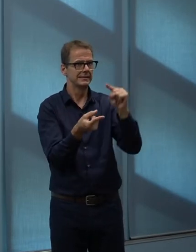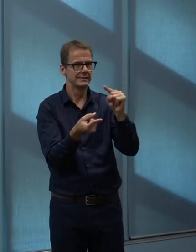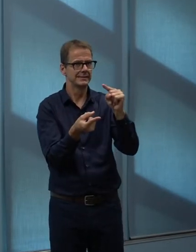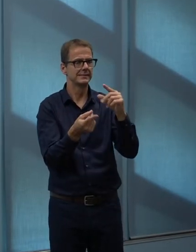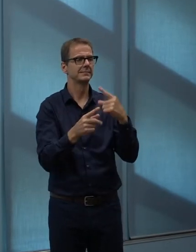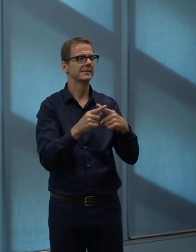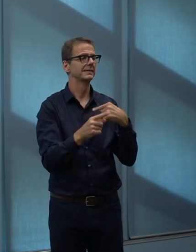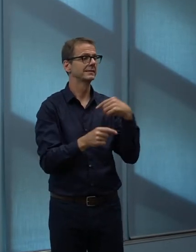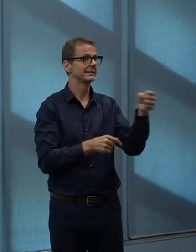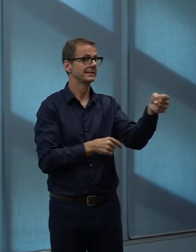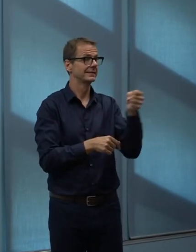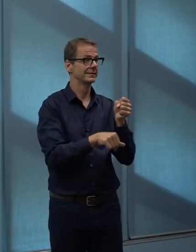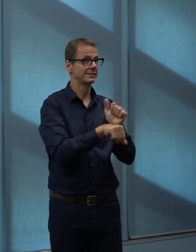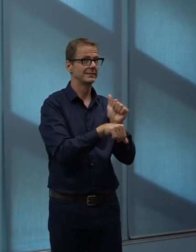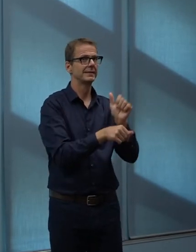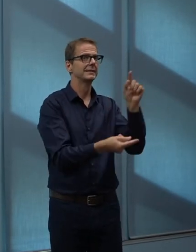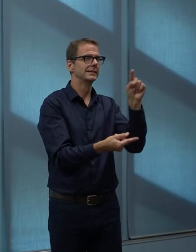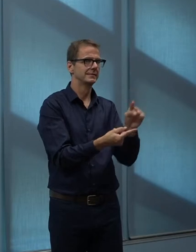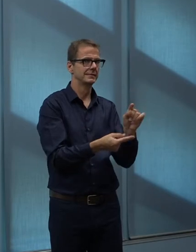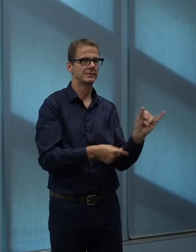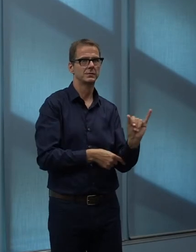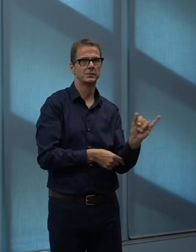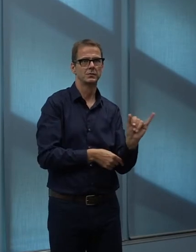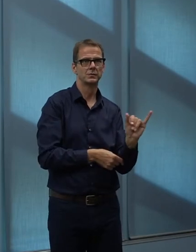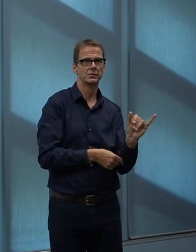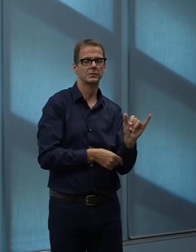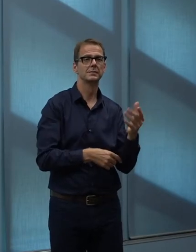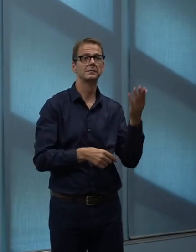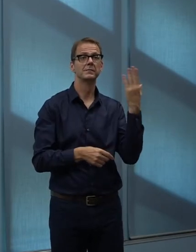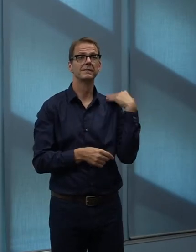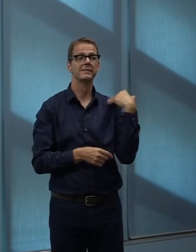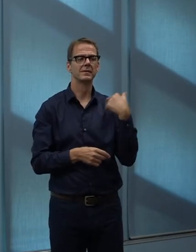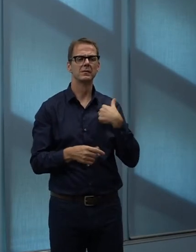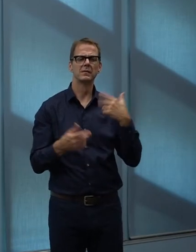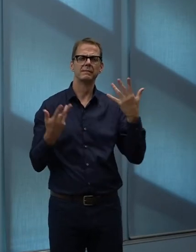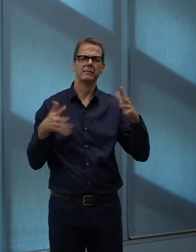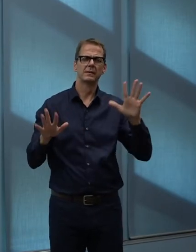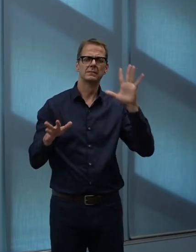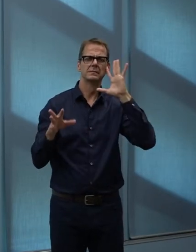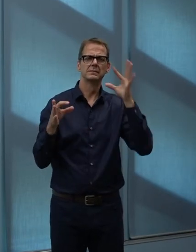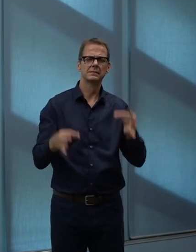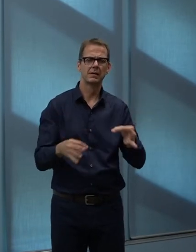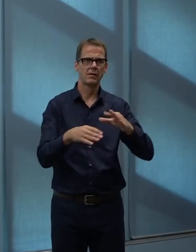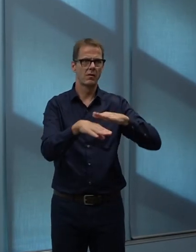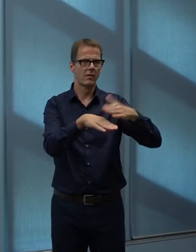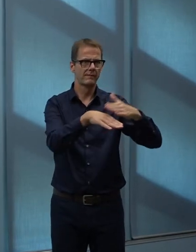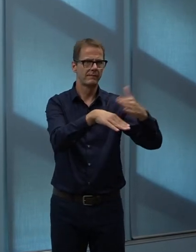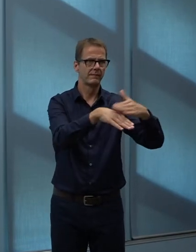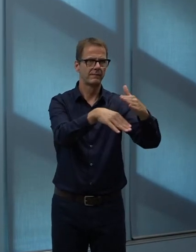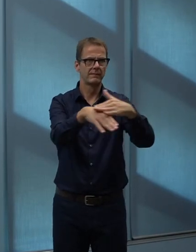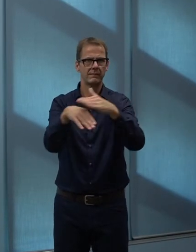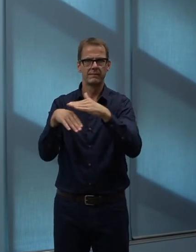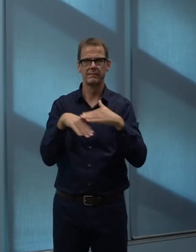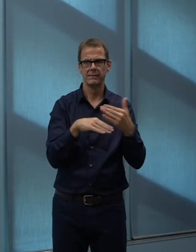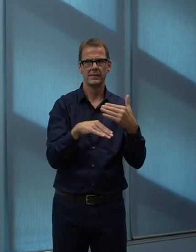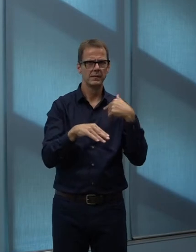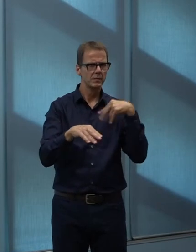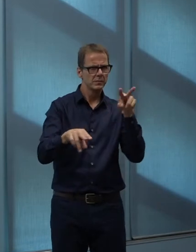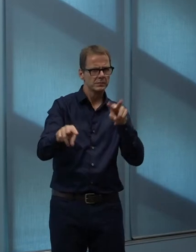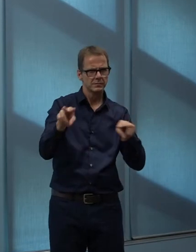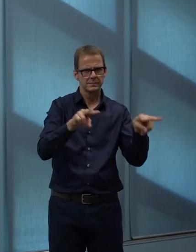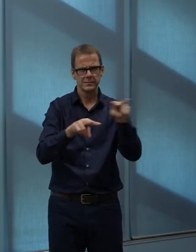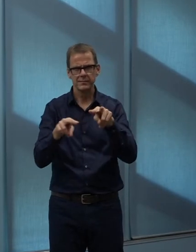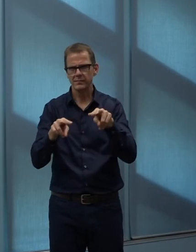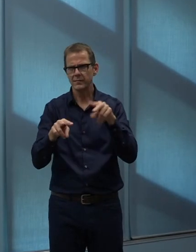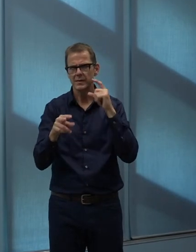recalling staff. And that's the point we're at now is that we're able to recall staff and stay within the existing budget. So the donors